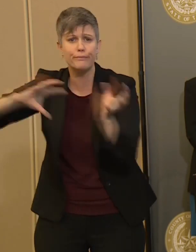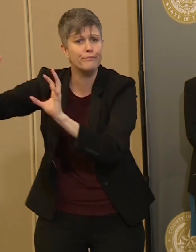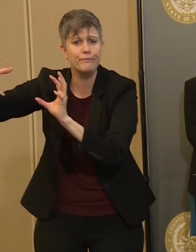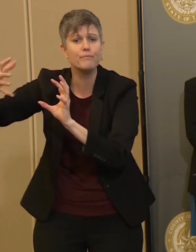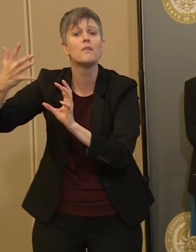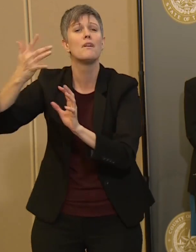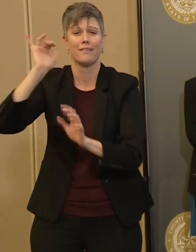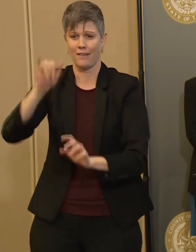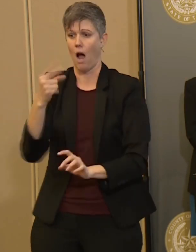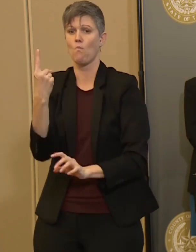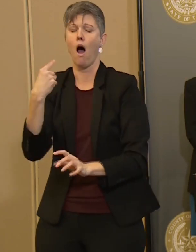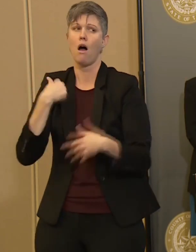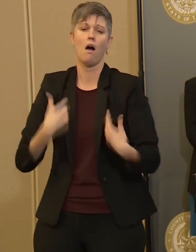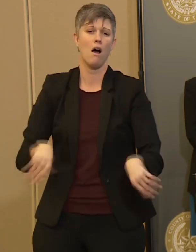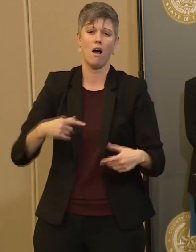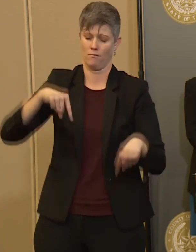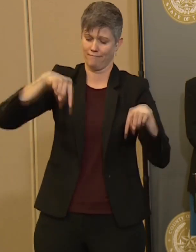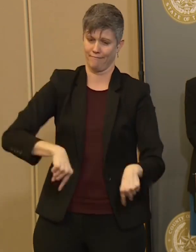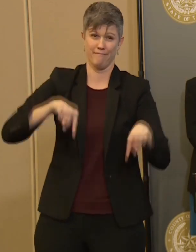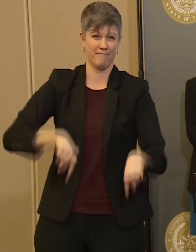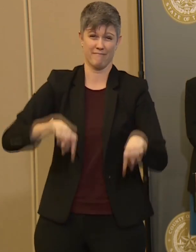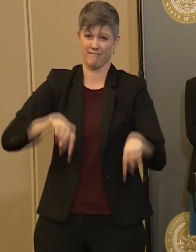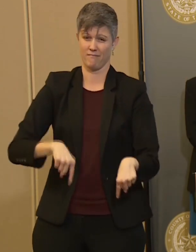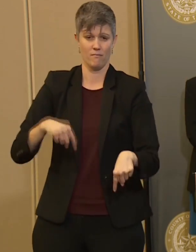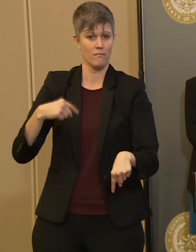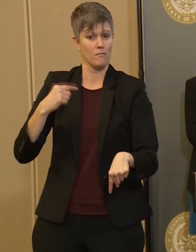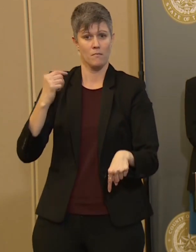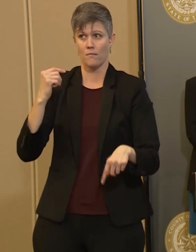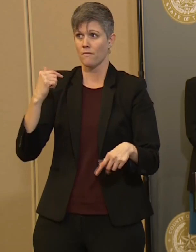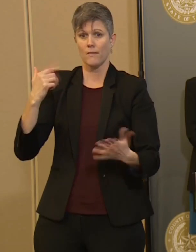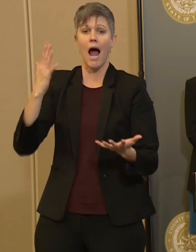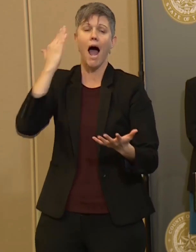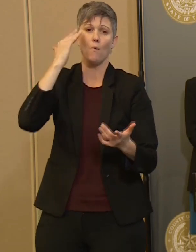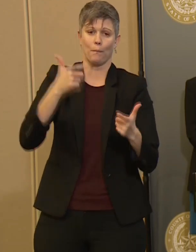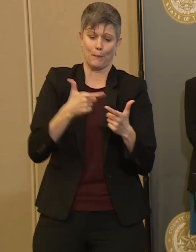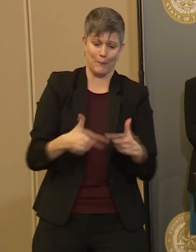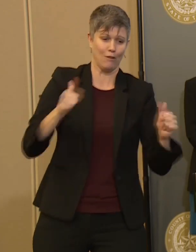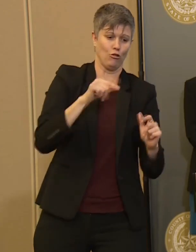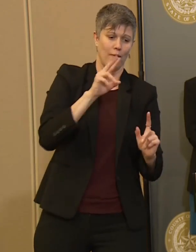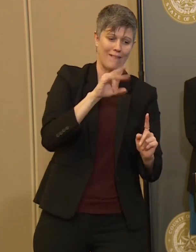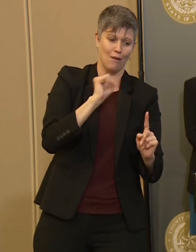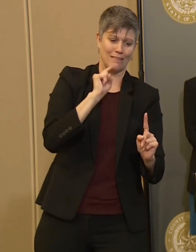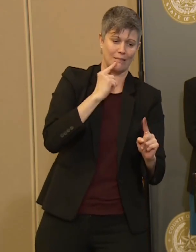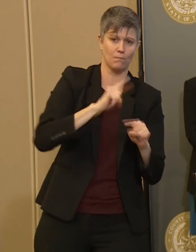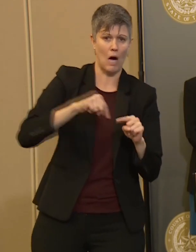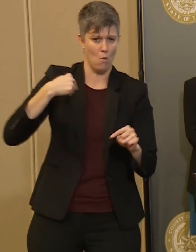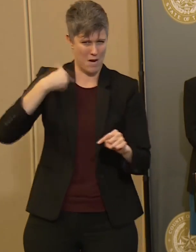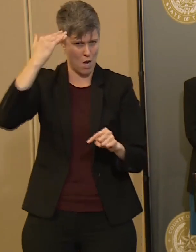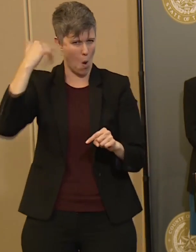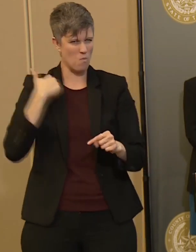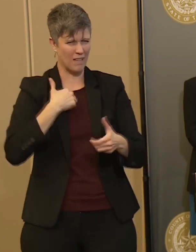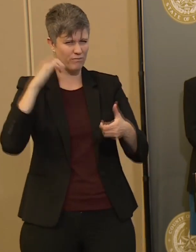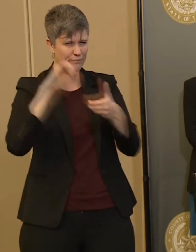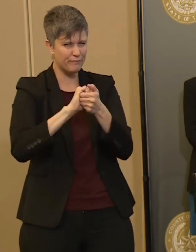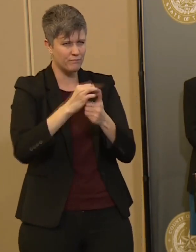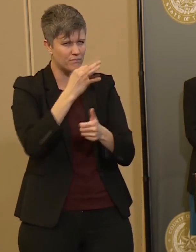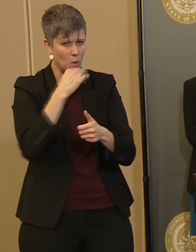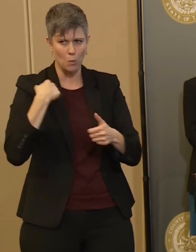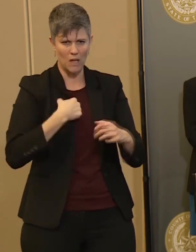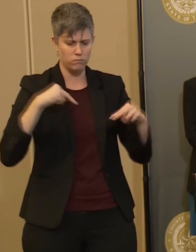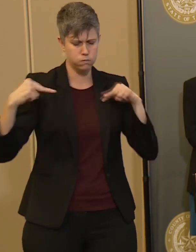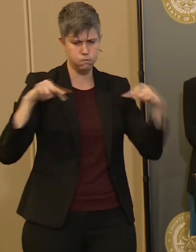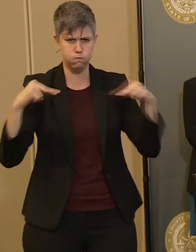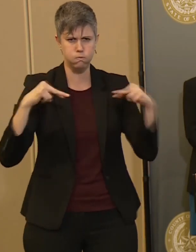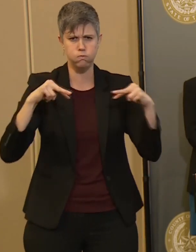about this place. This one's a little bit bigger. It's going to be a little bit more sustained. But we know what's necessary.